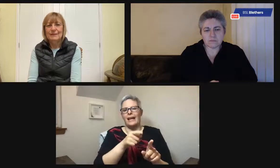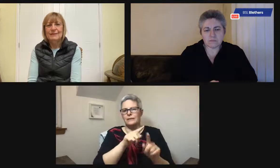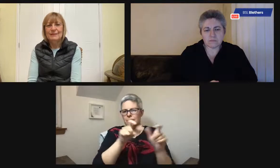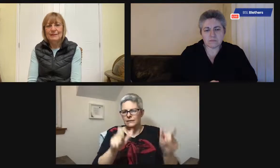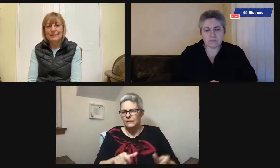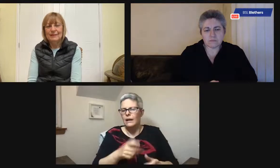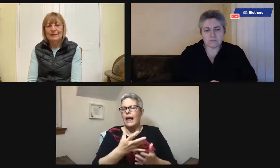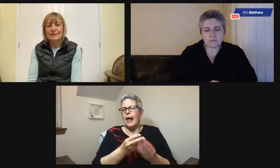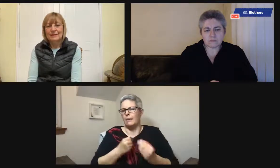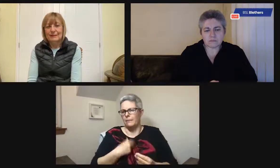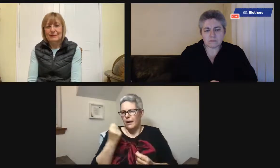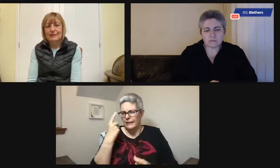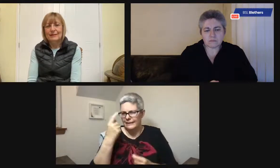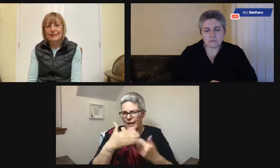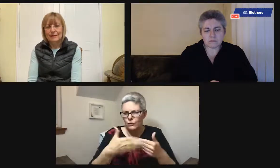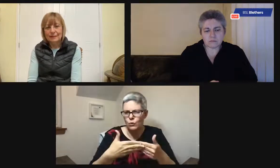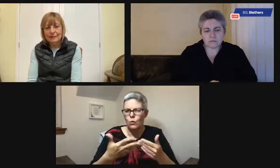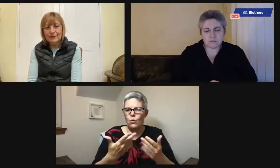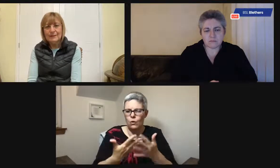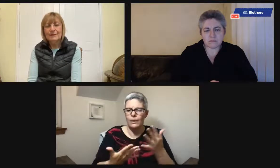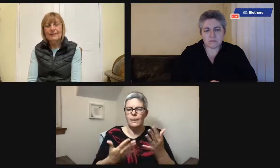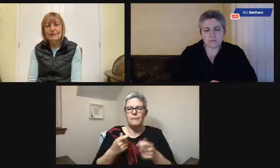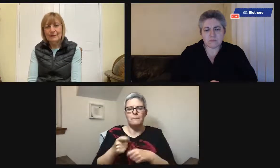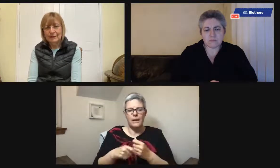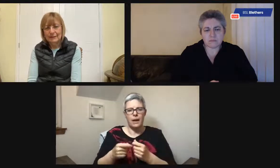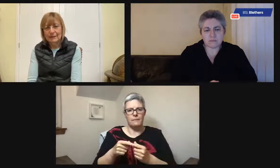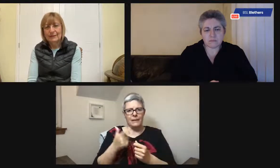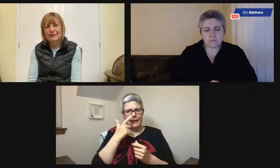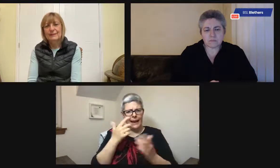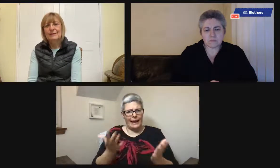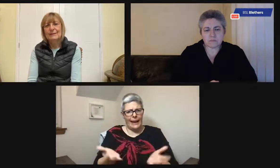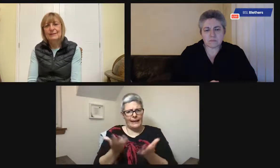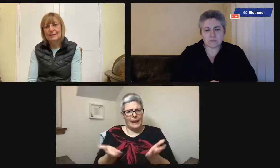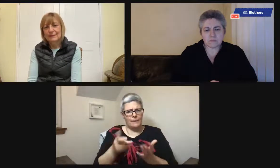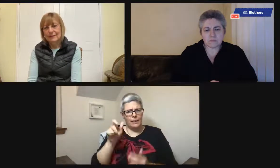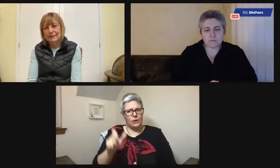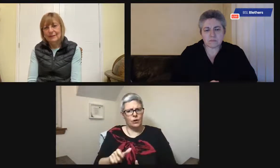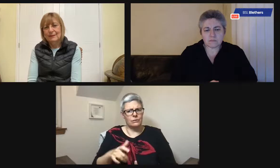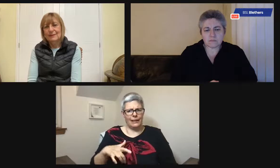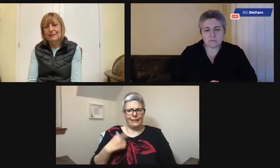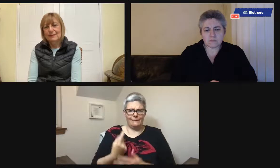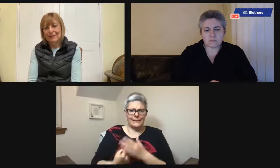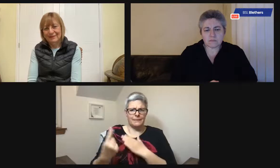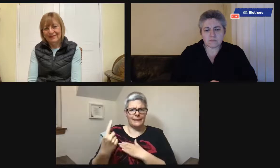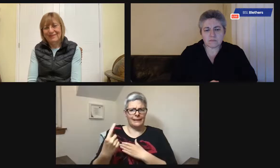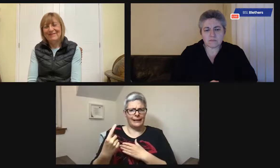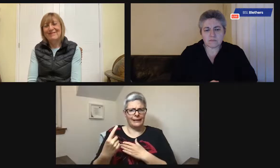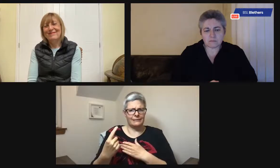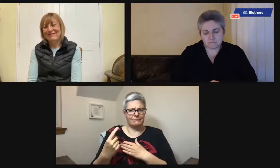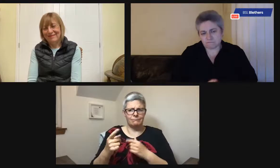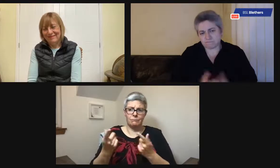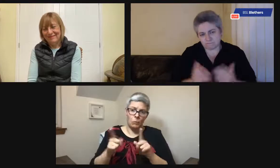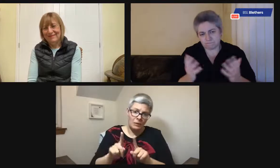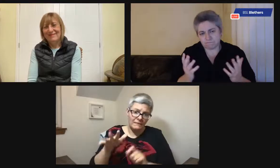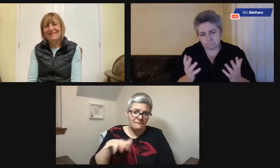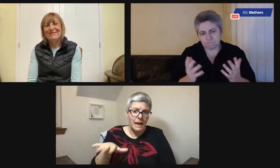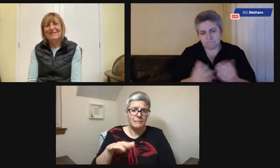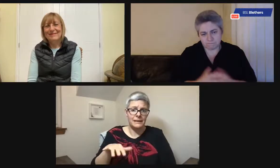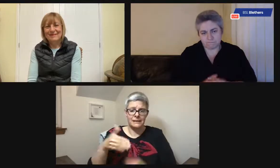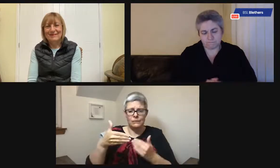clues. Give them tips. Help them understand the changes that are being made. Enable that person to